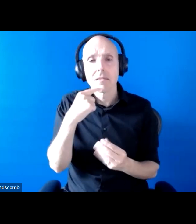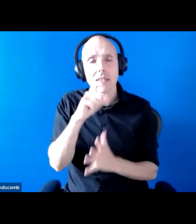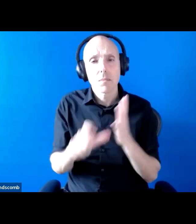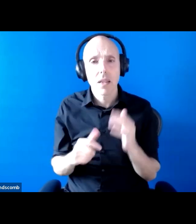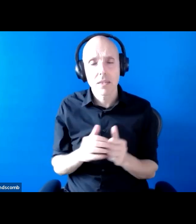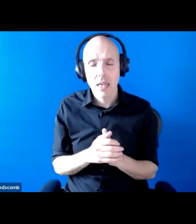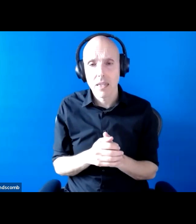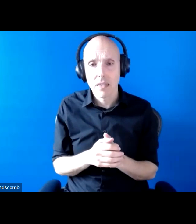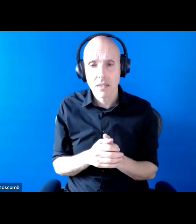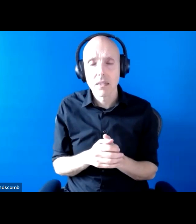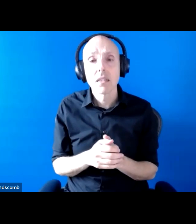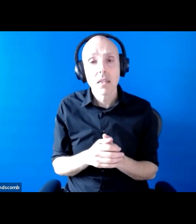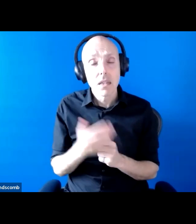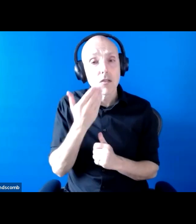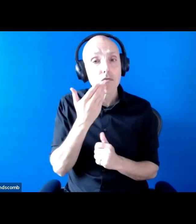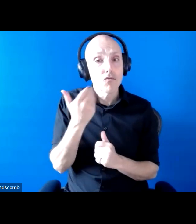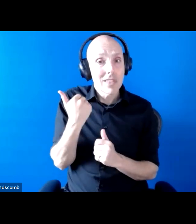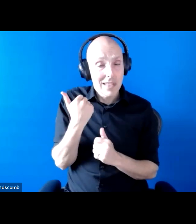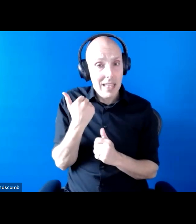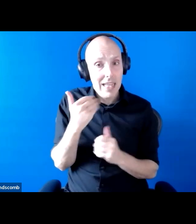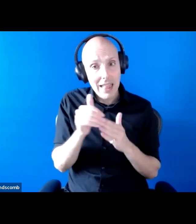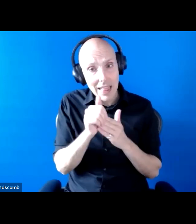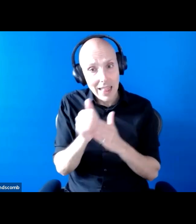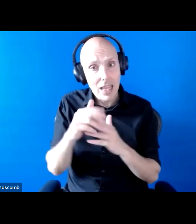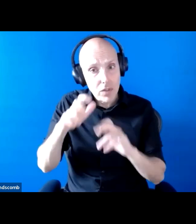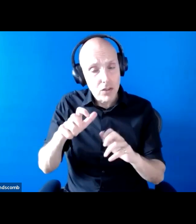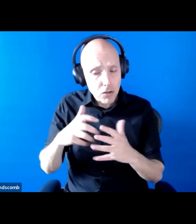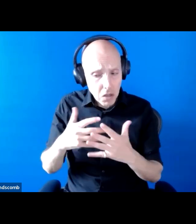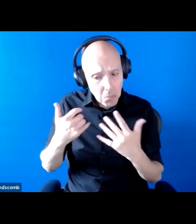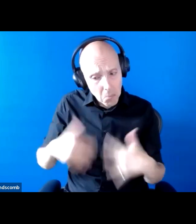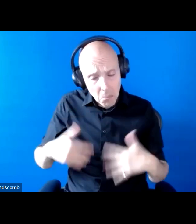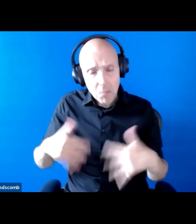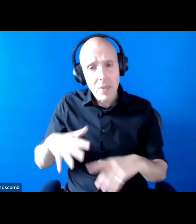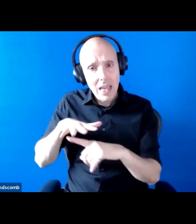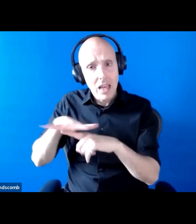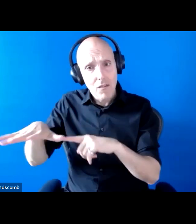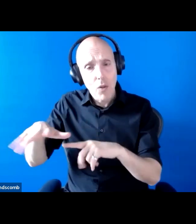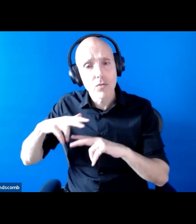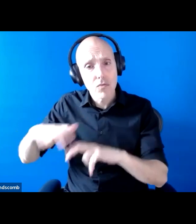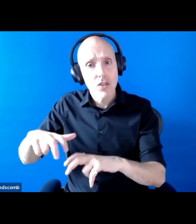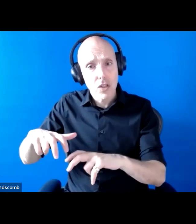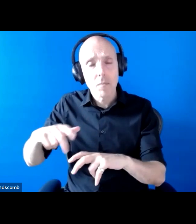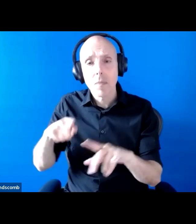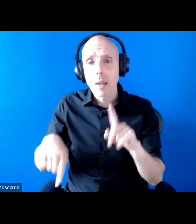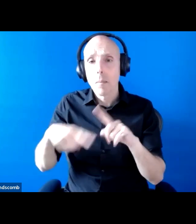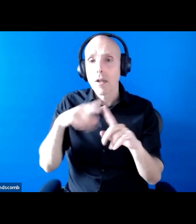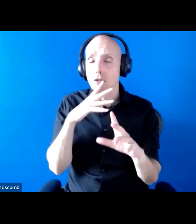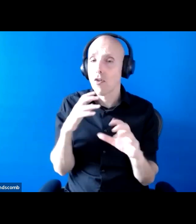recently, she's been the lead researcher for a number of influential studies, including the Confidential Inquiry into Premature Deaths of People with Learning